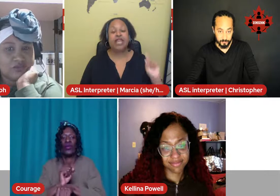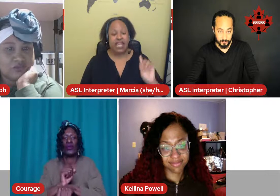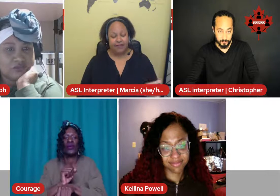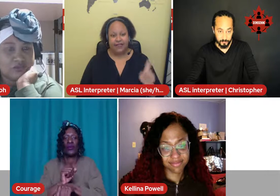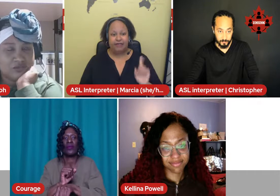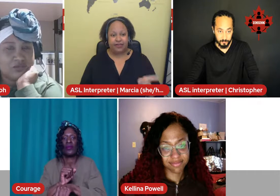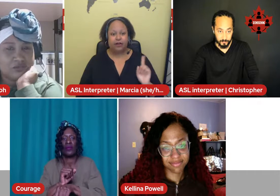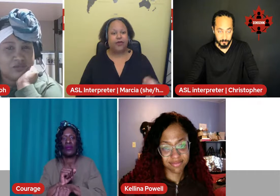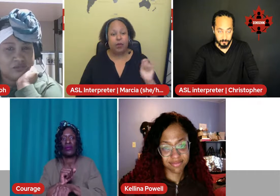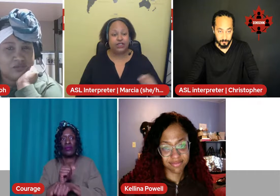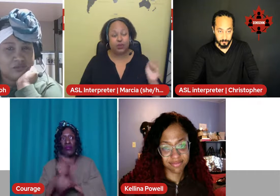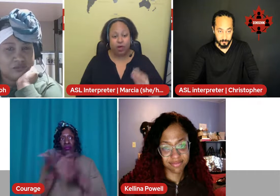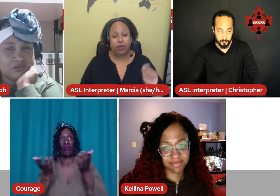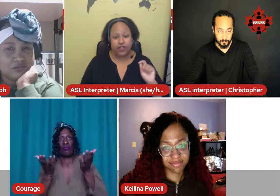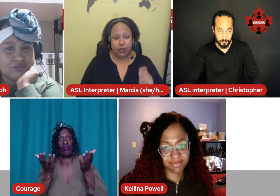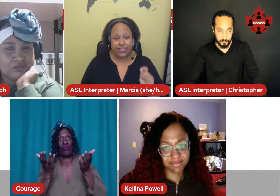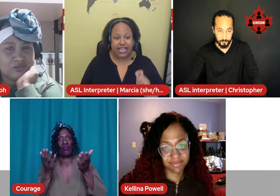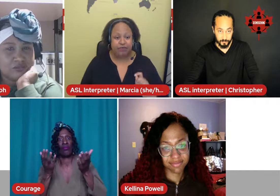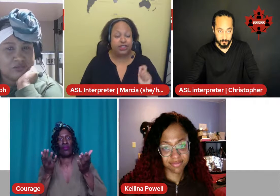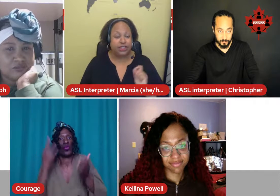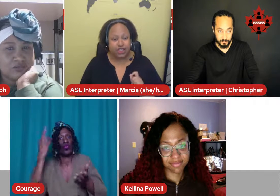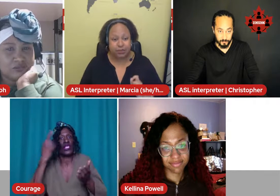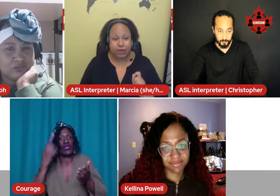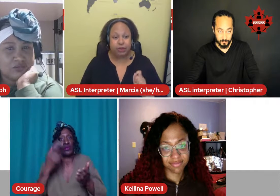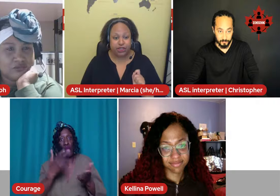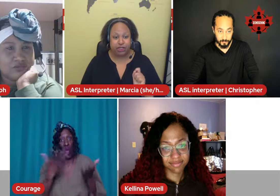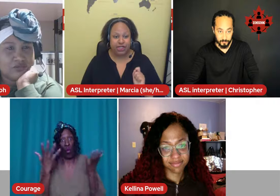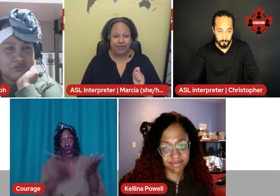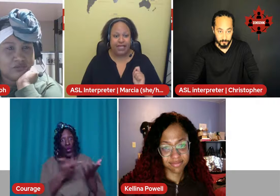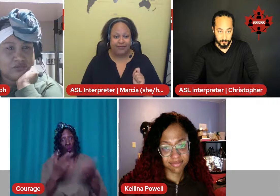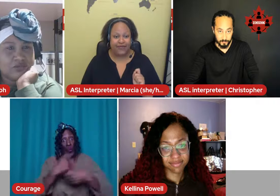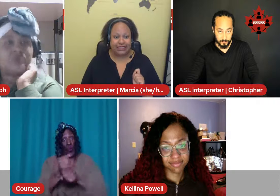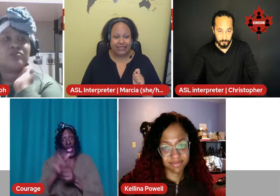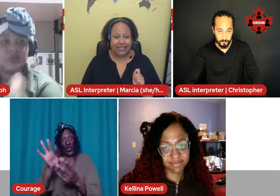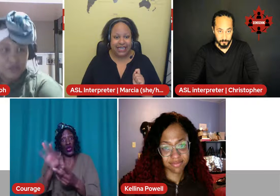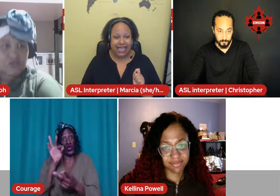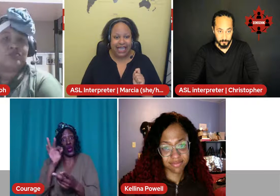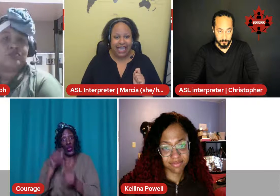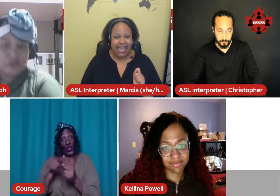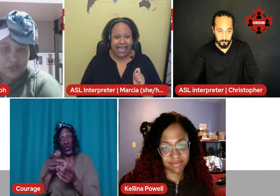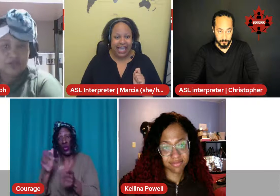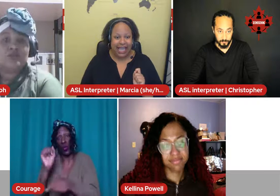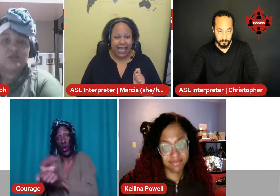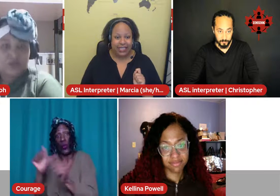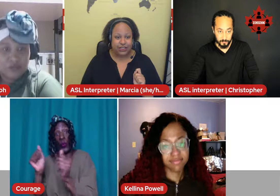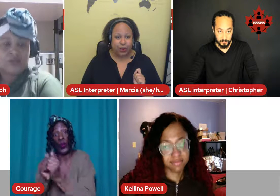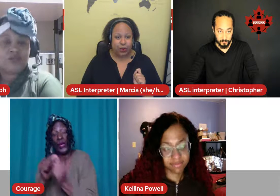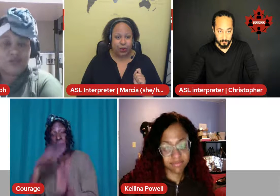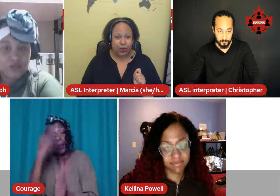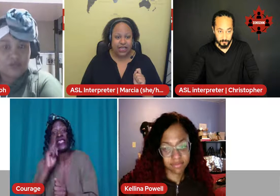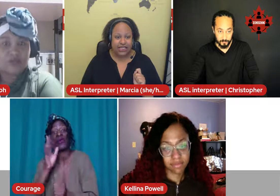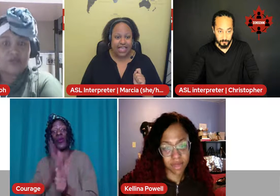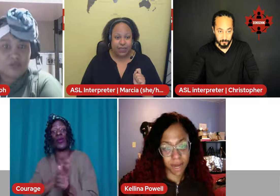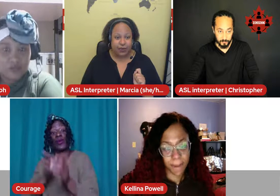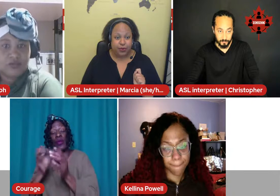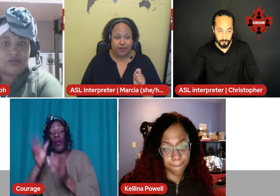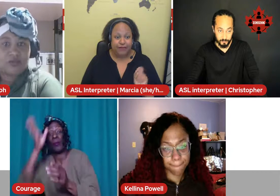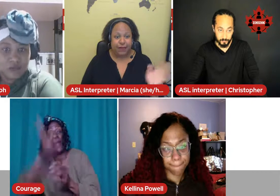If that photographer wants to work with you as a deaf person, they should be doing research in advance. And so then you, if they're